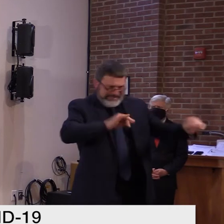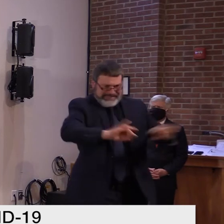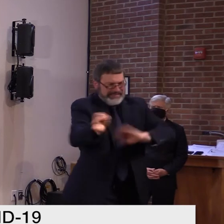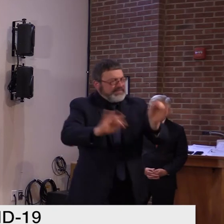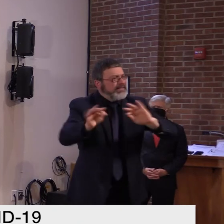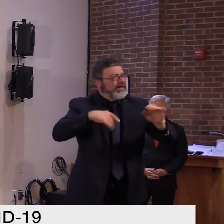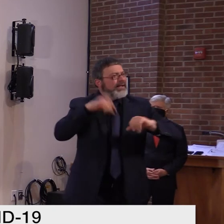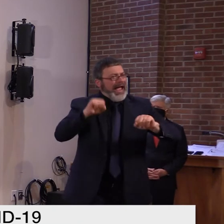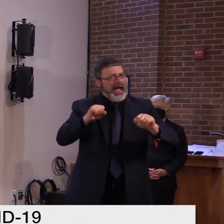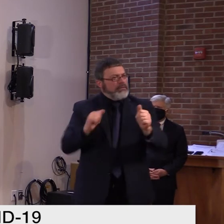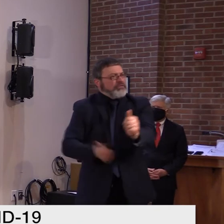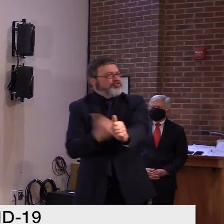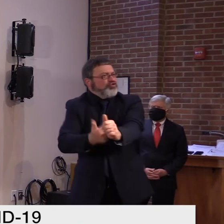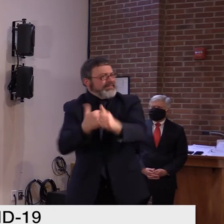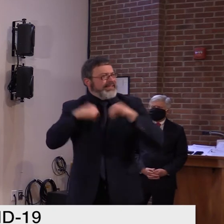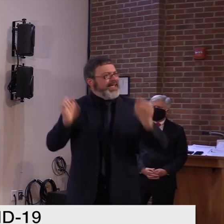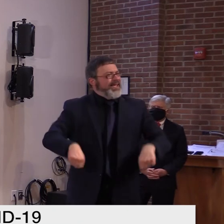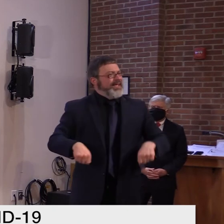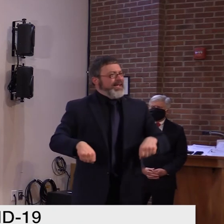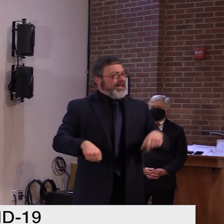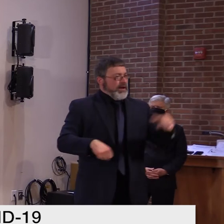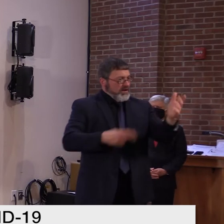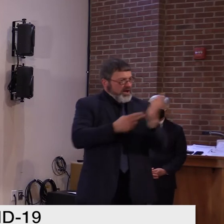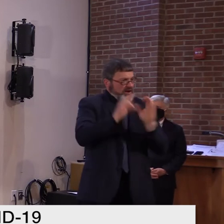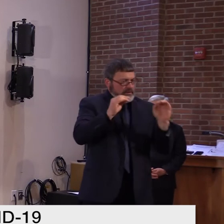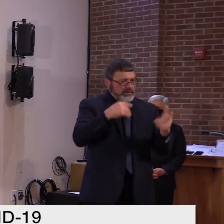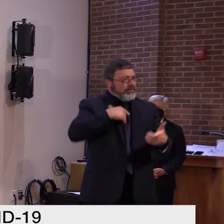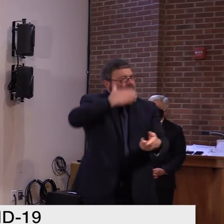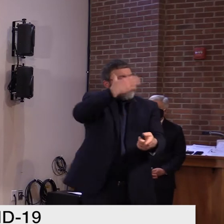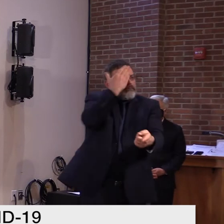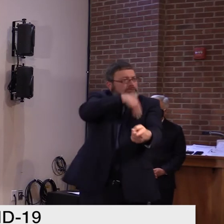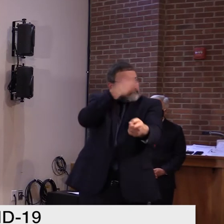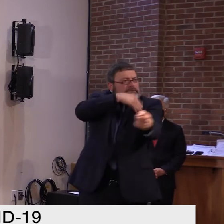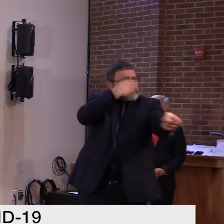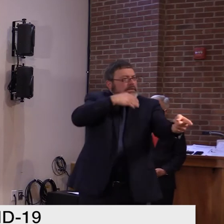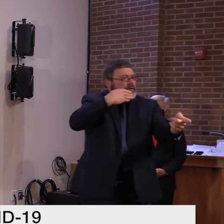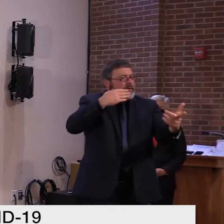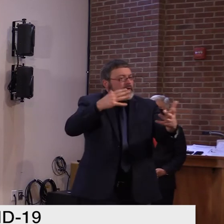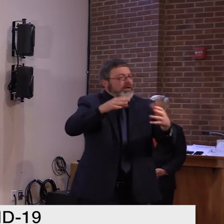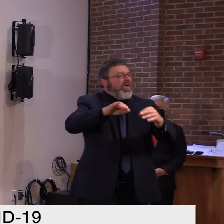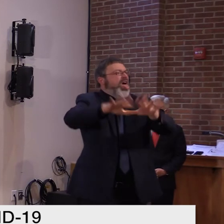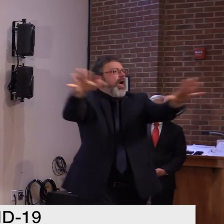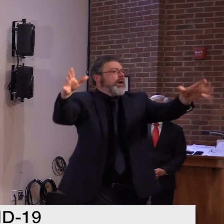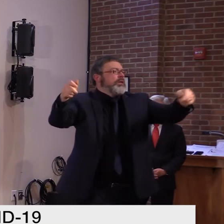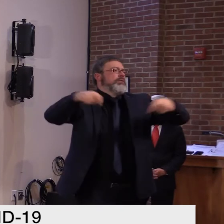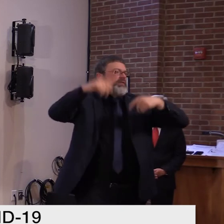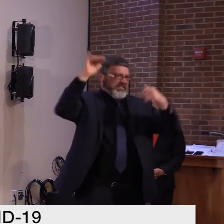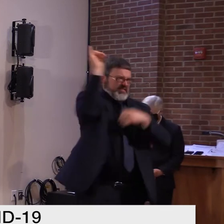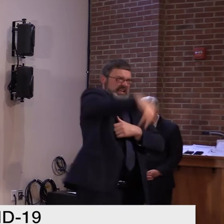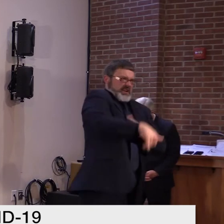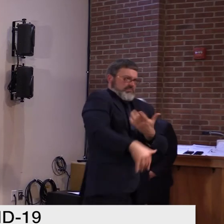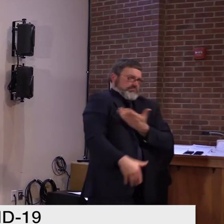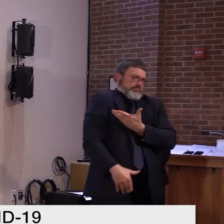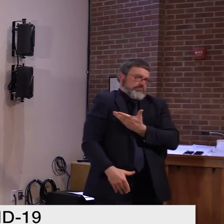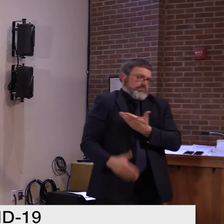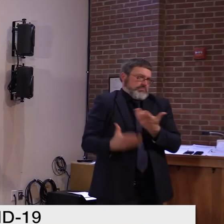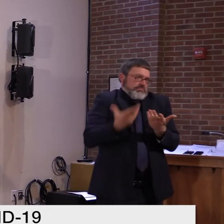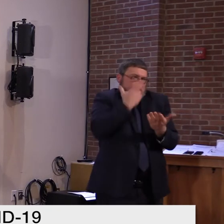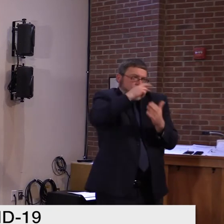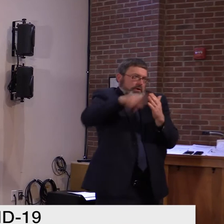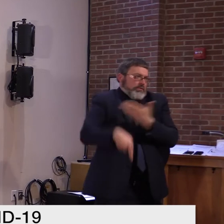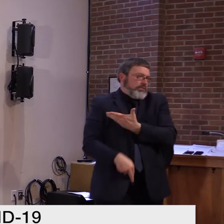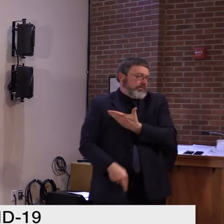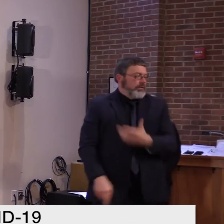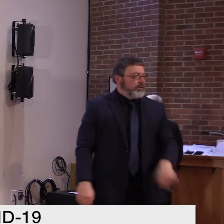everything down and, and could lead to an outbreak somewhere else, uh, you know, a week or two down the road. So it spreads so quick. Uh,